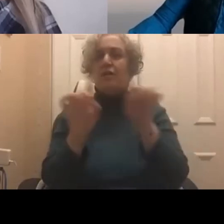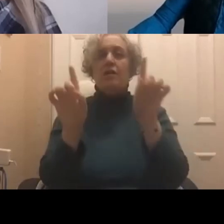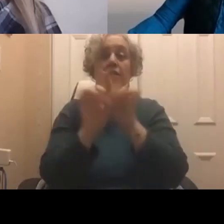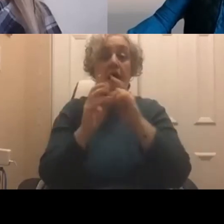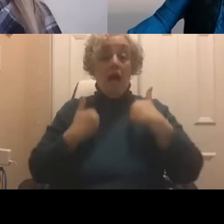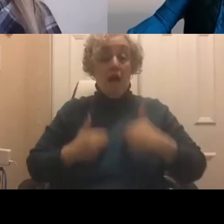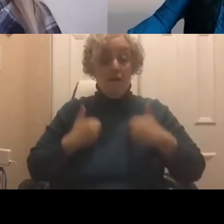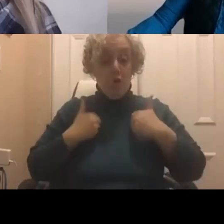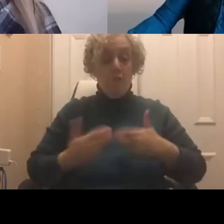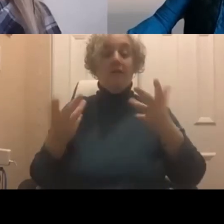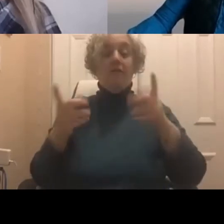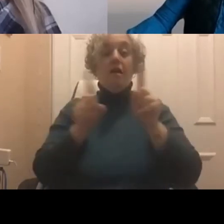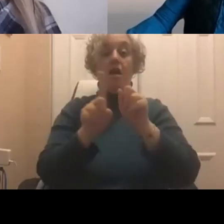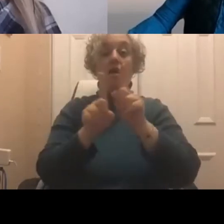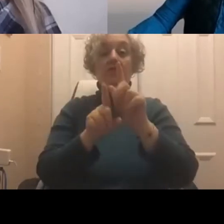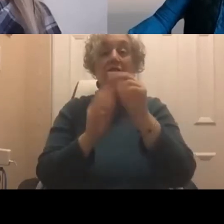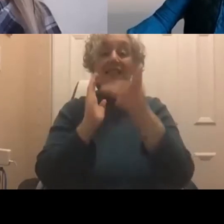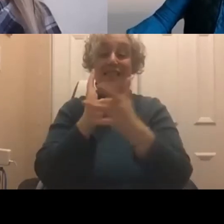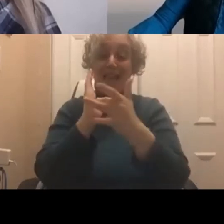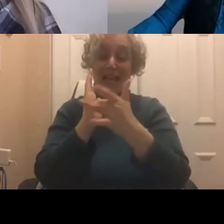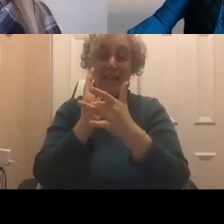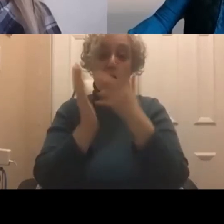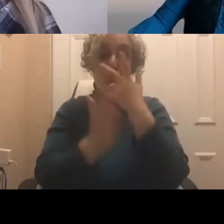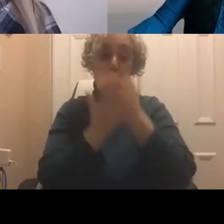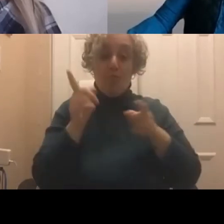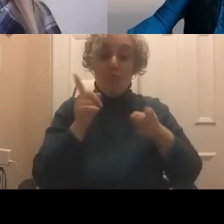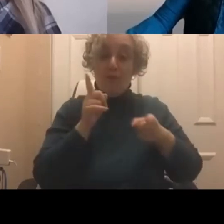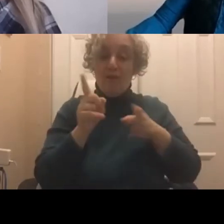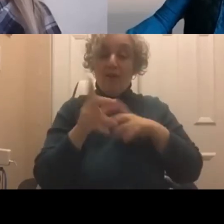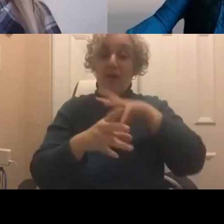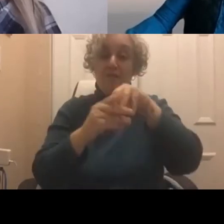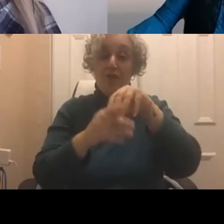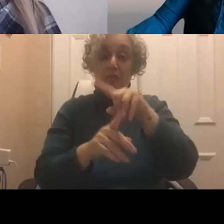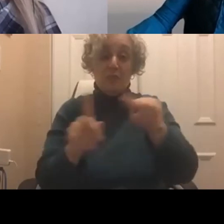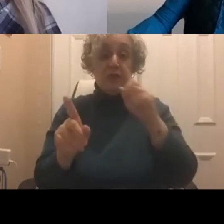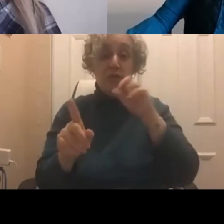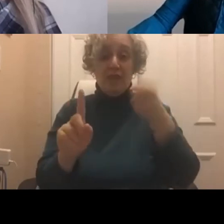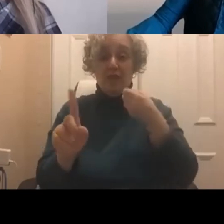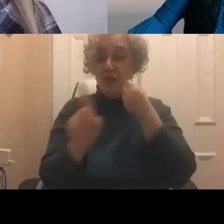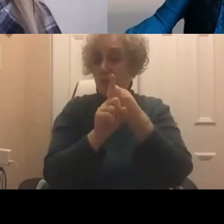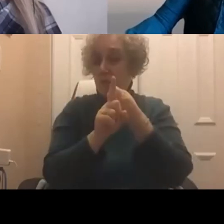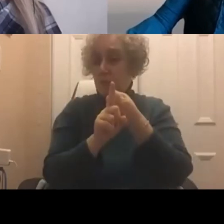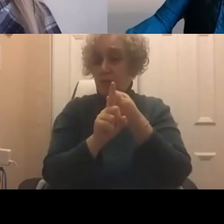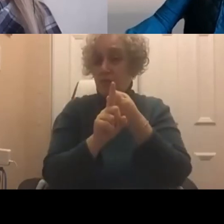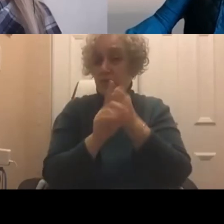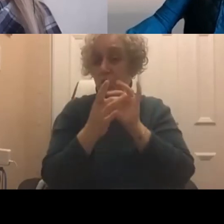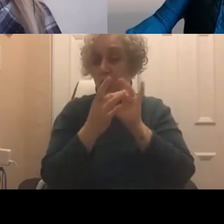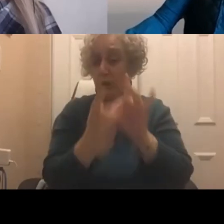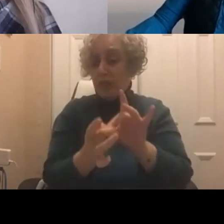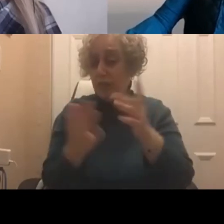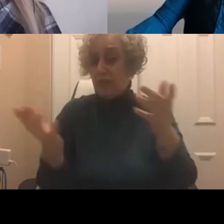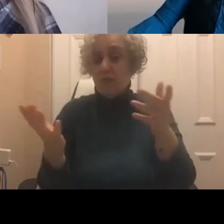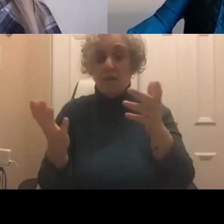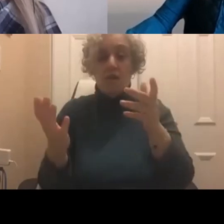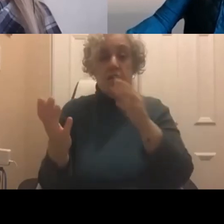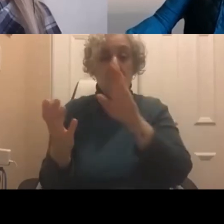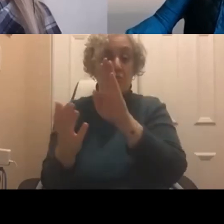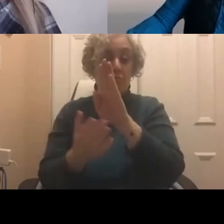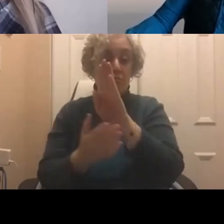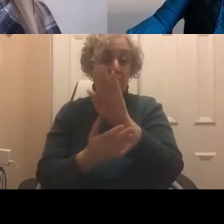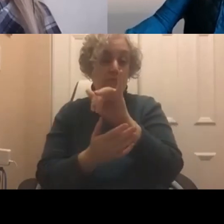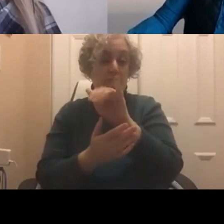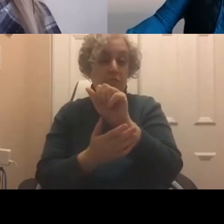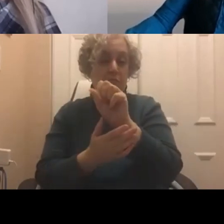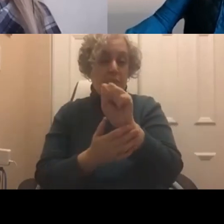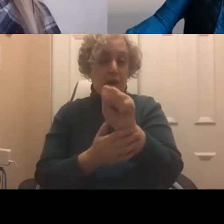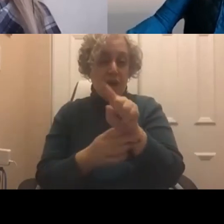component and there's a tech component. Do you think, you know, the biggest impacts could be around, you know, bias and design training